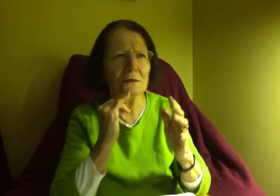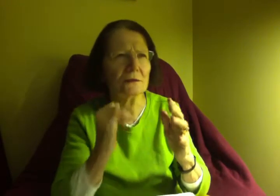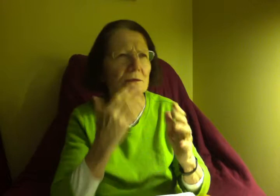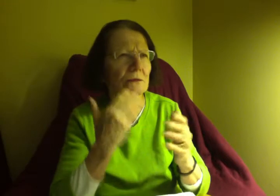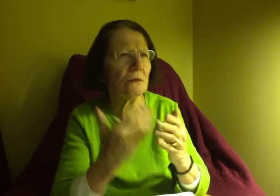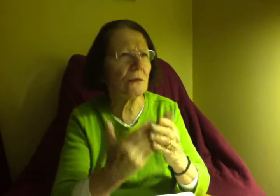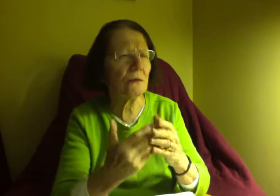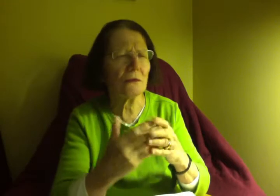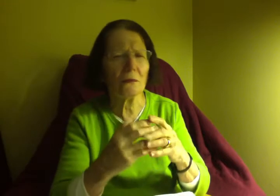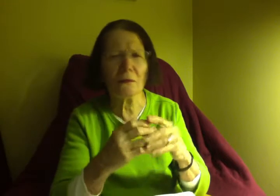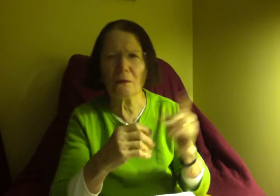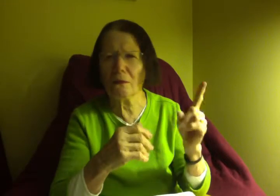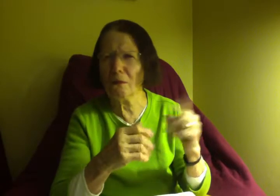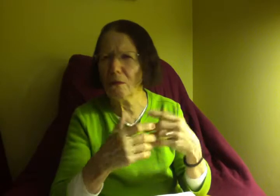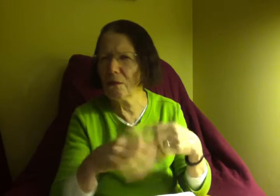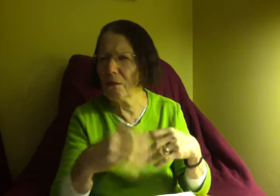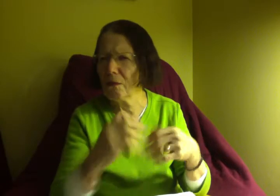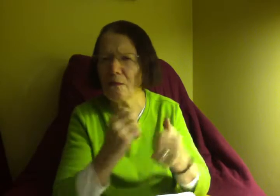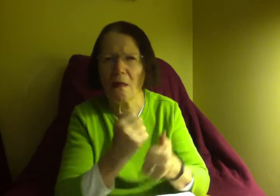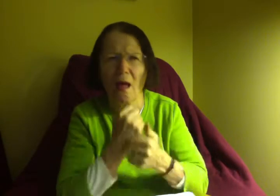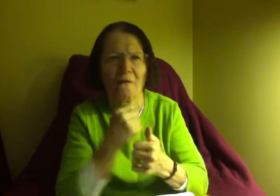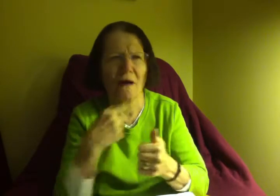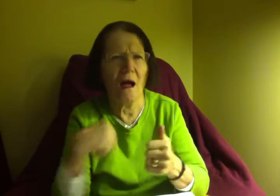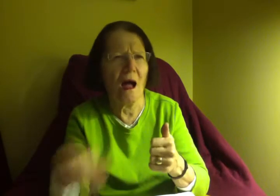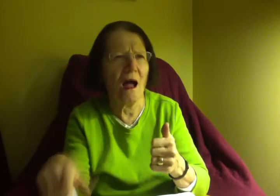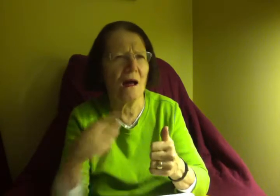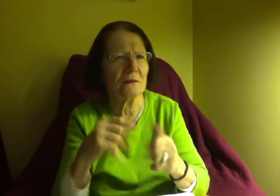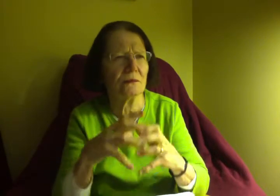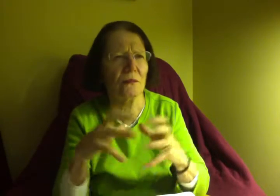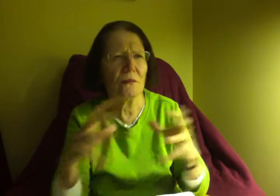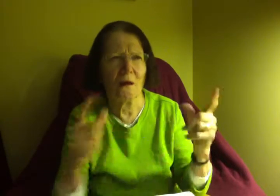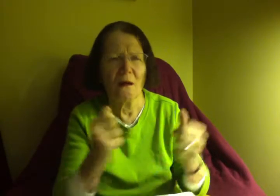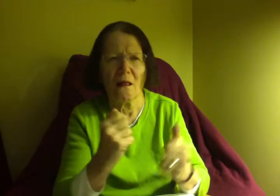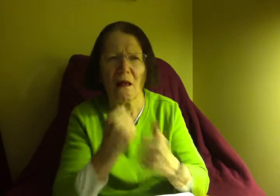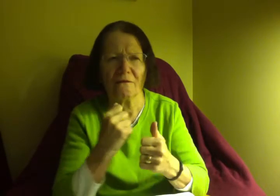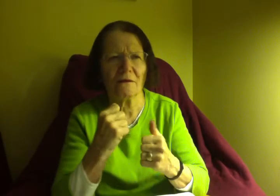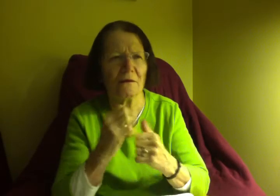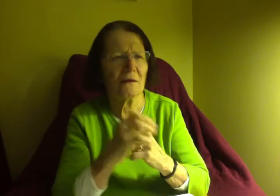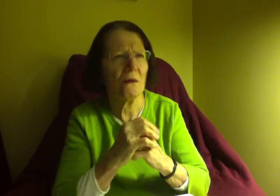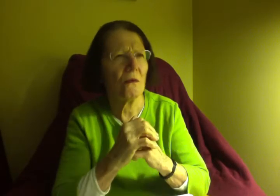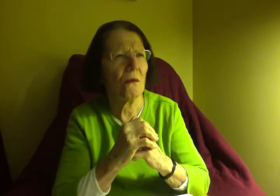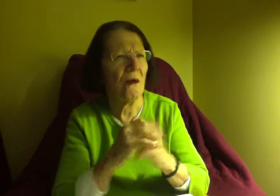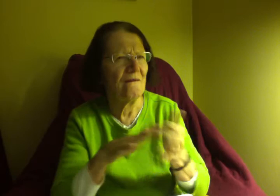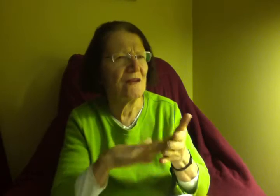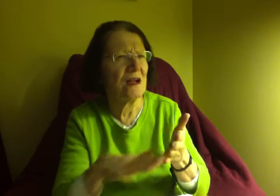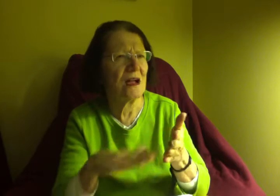I... I don't know... I'm